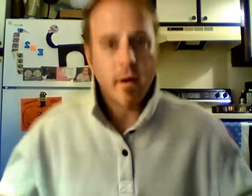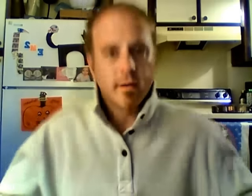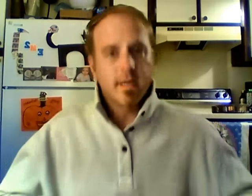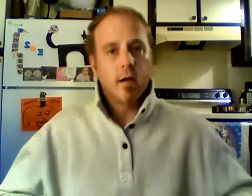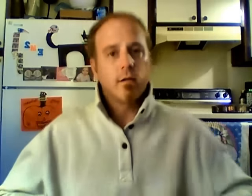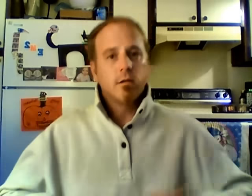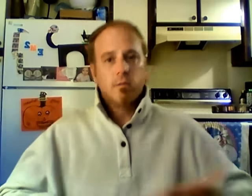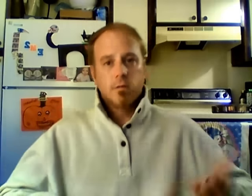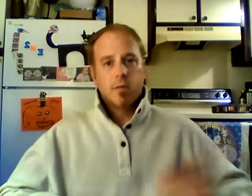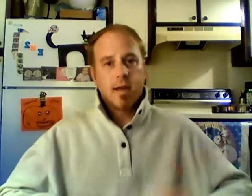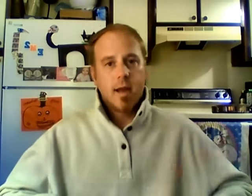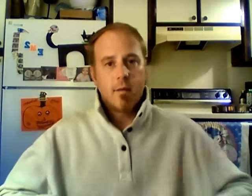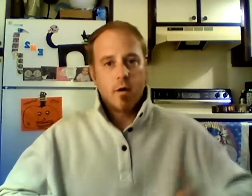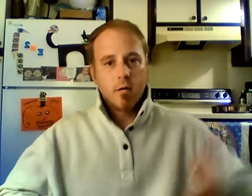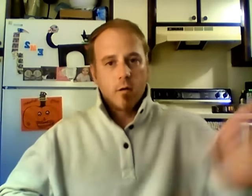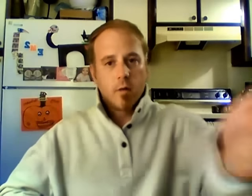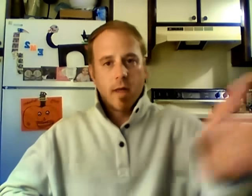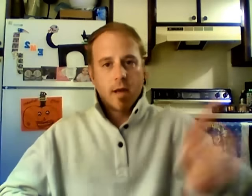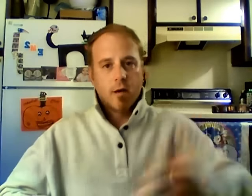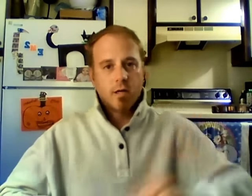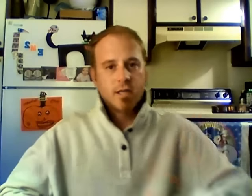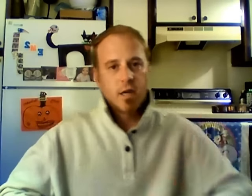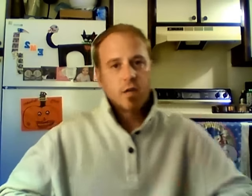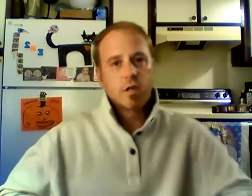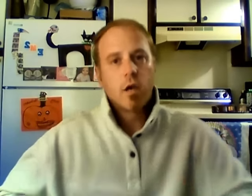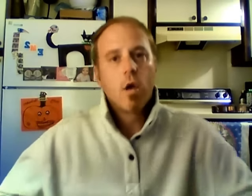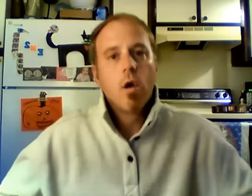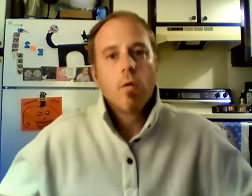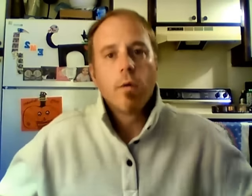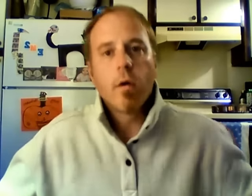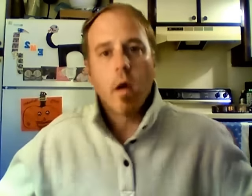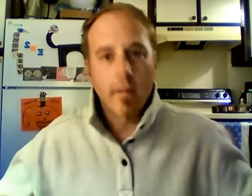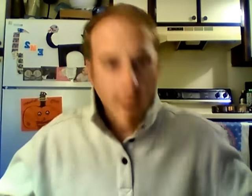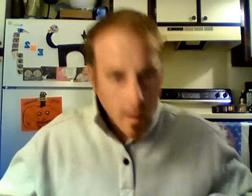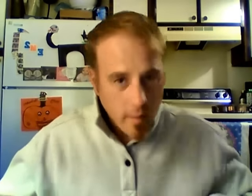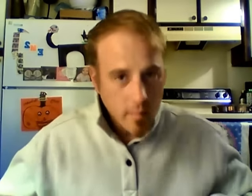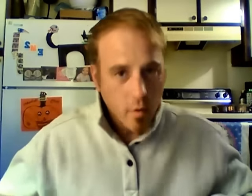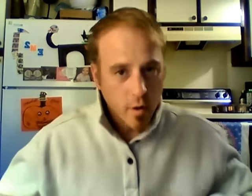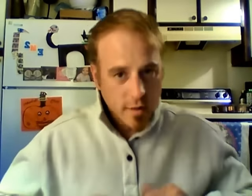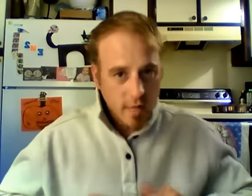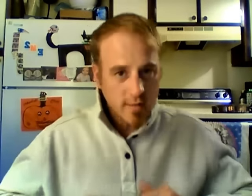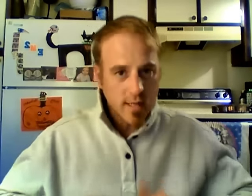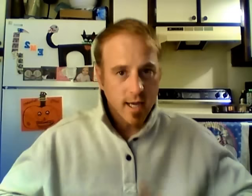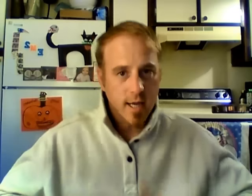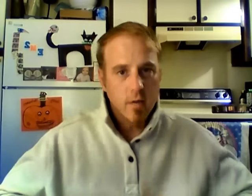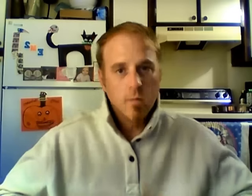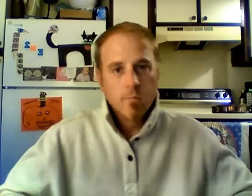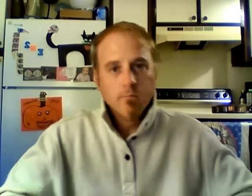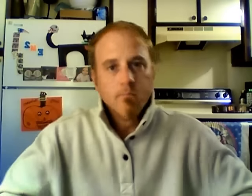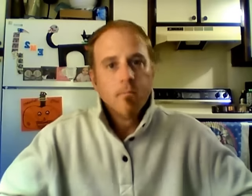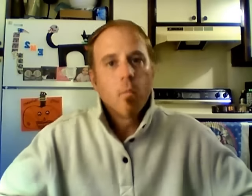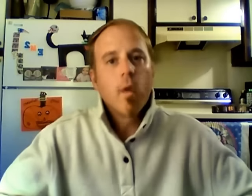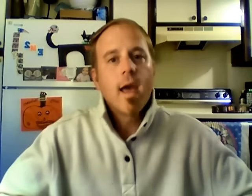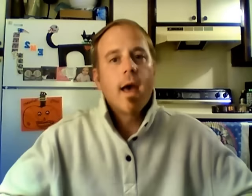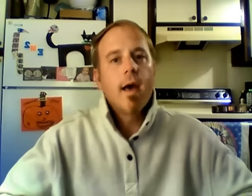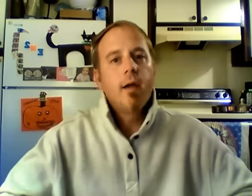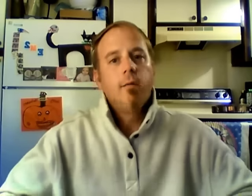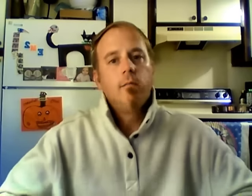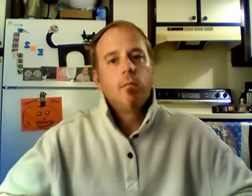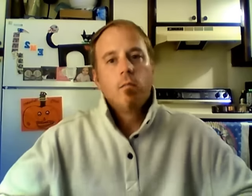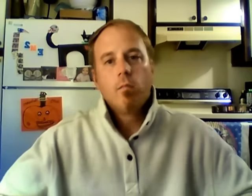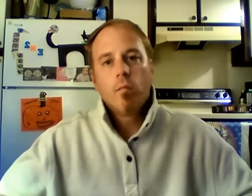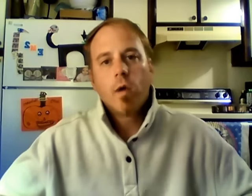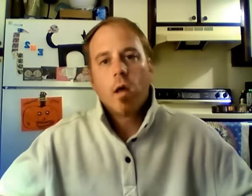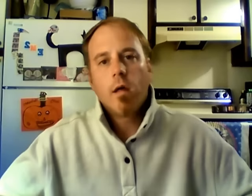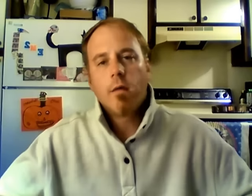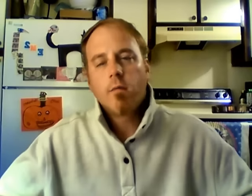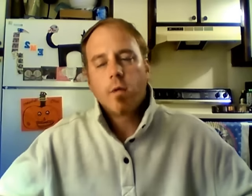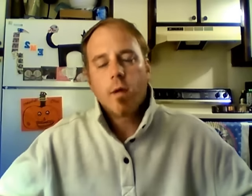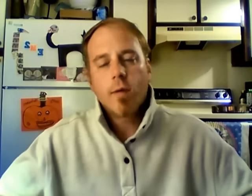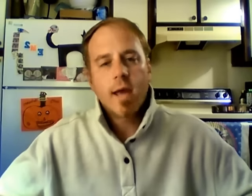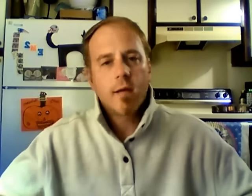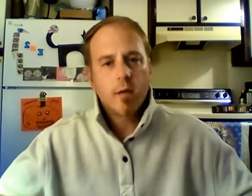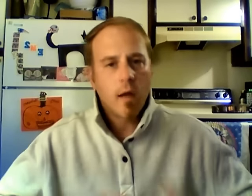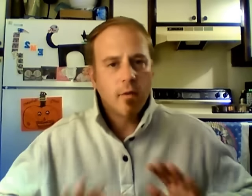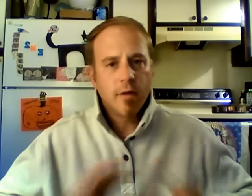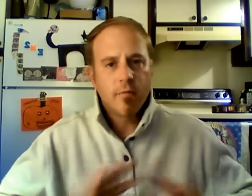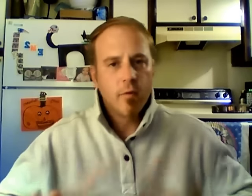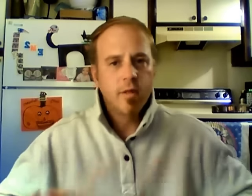parents' house, who is my neighbor, our backyards touched. We were on the porch outside. We had a couple of different